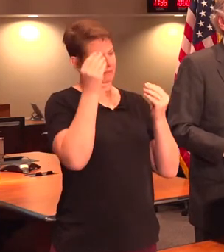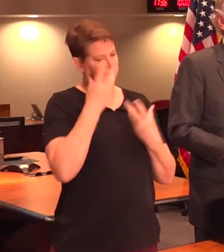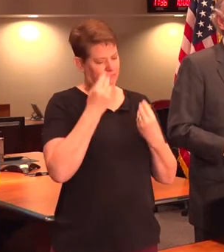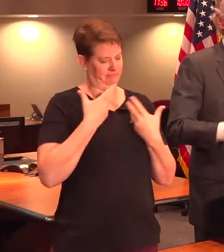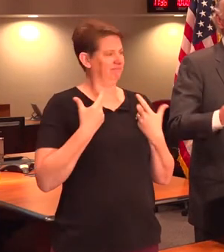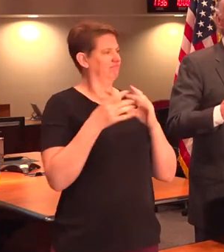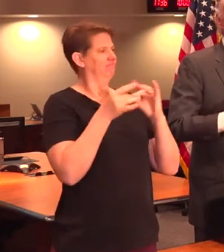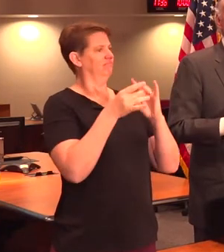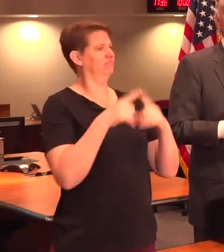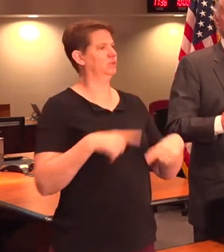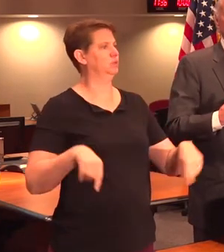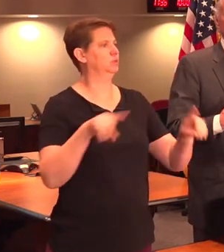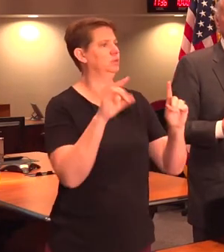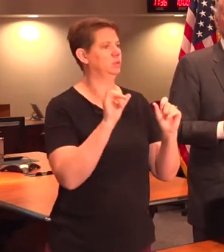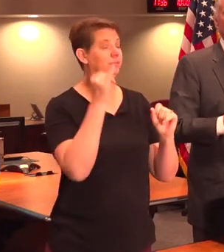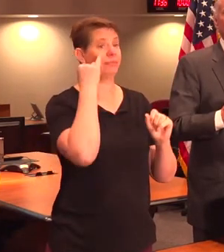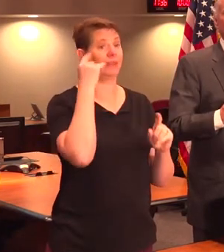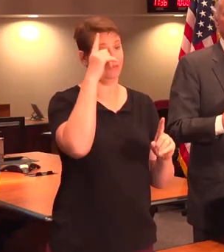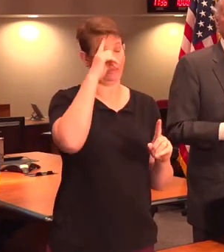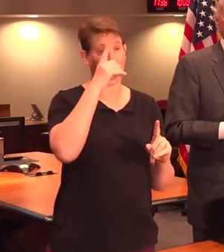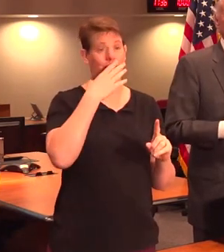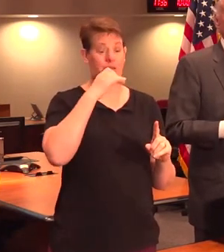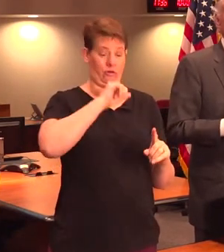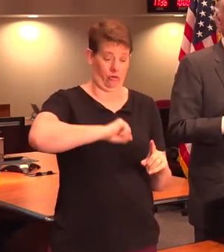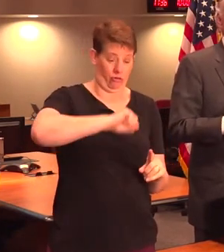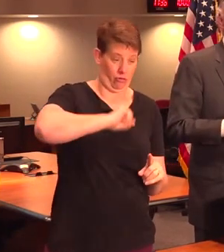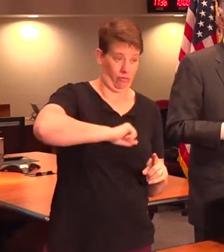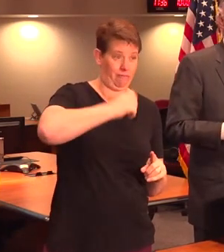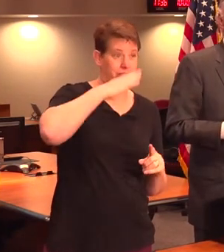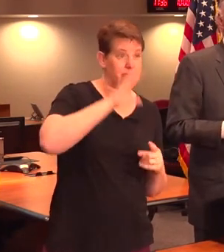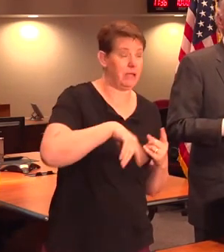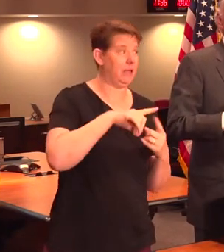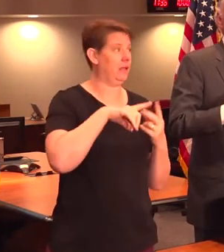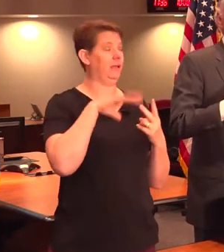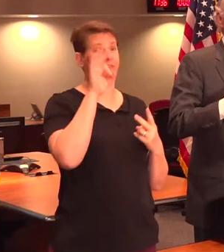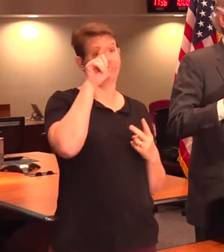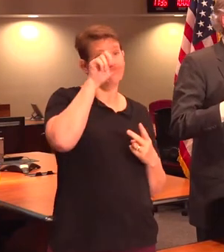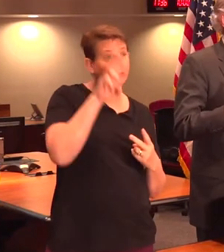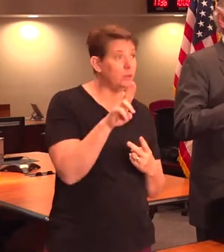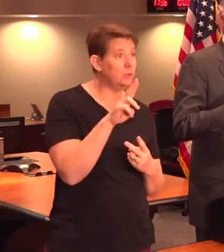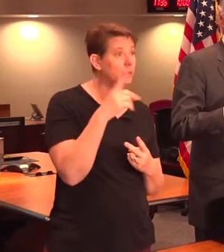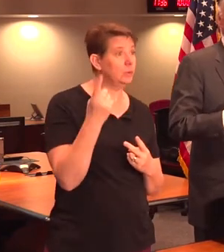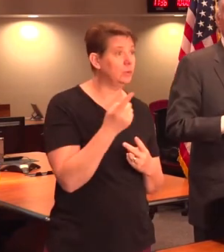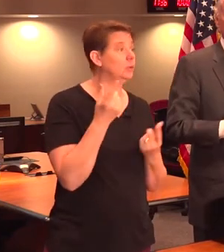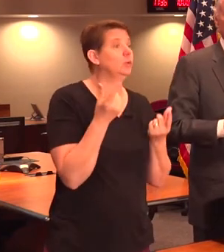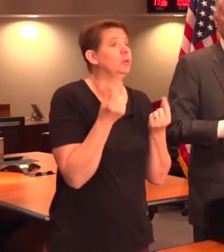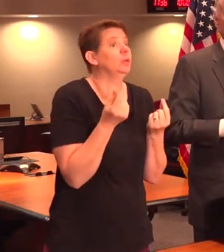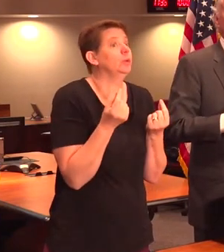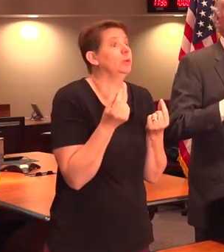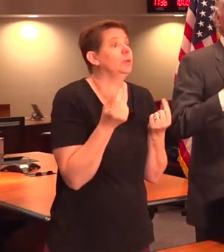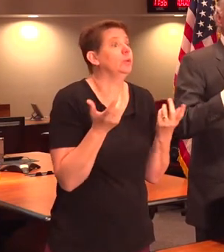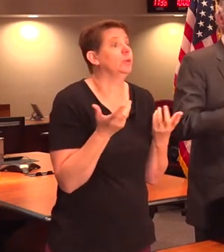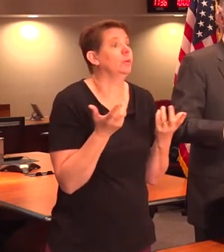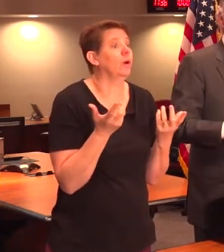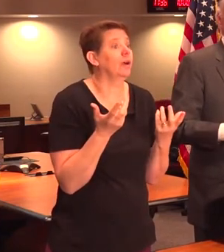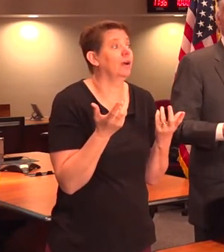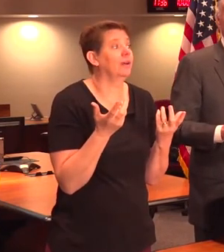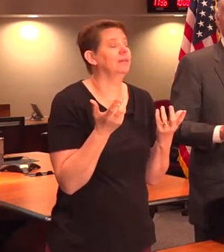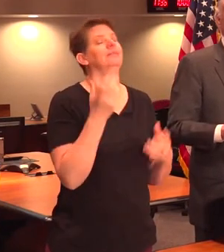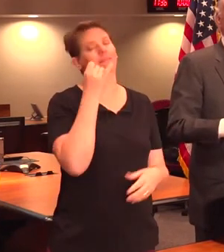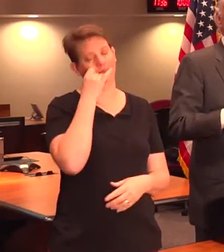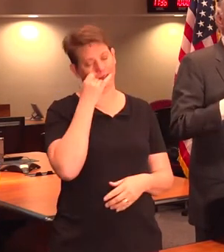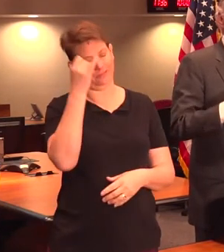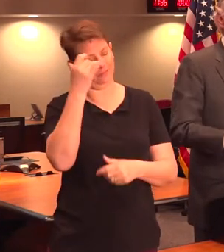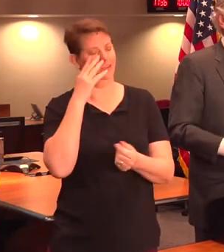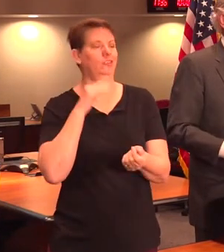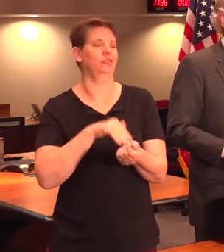But again, if you think you've got a bad cough or flu, then what do you do? You call the